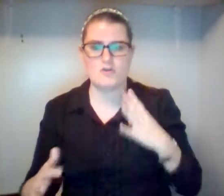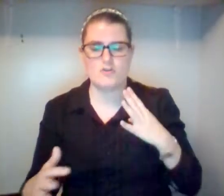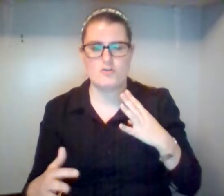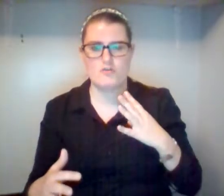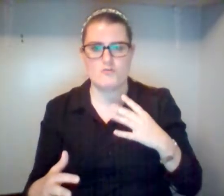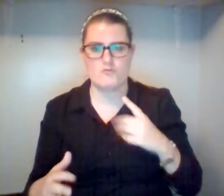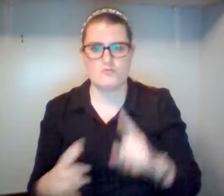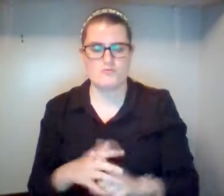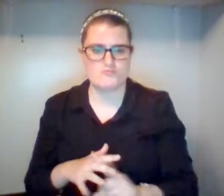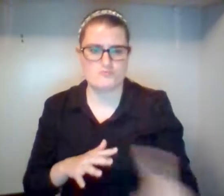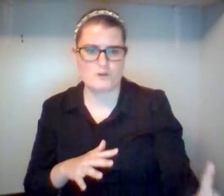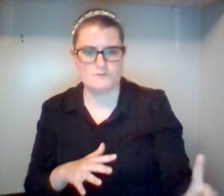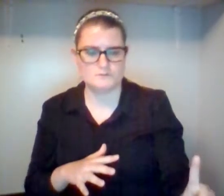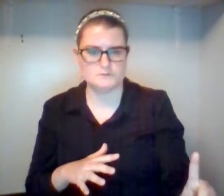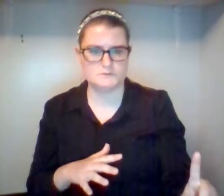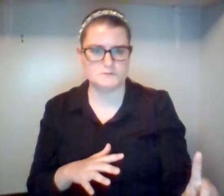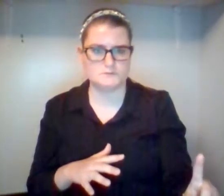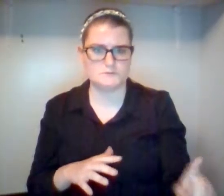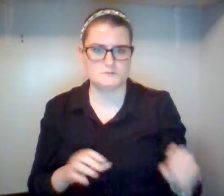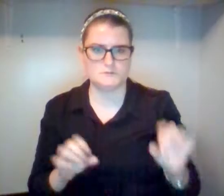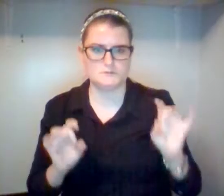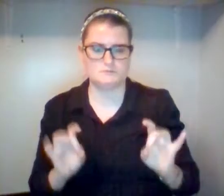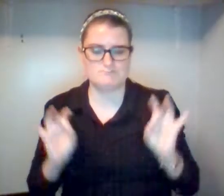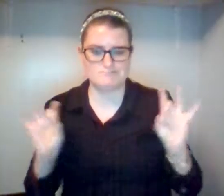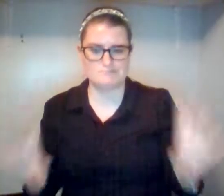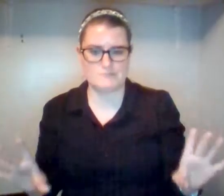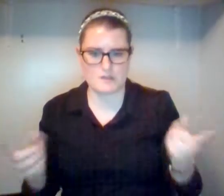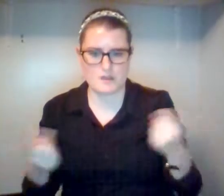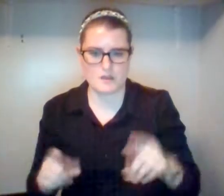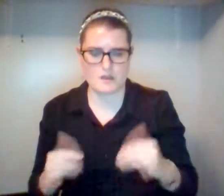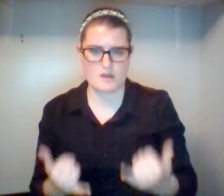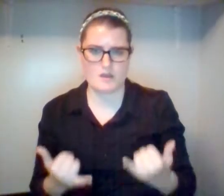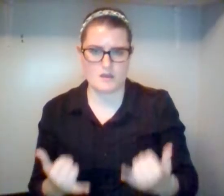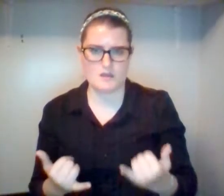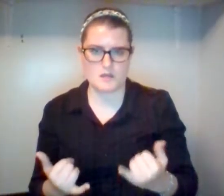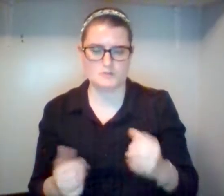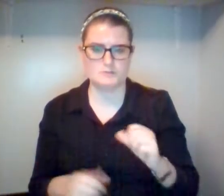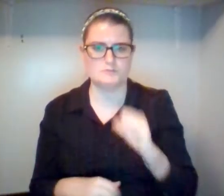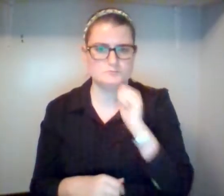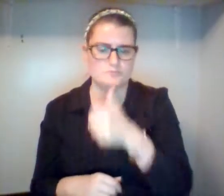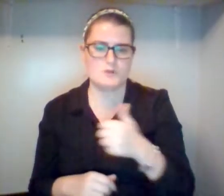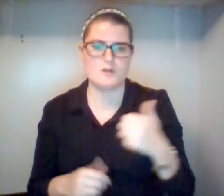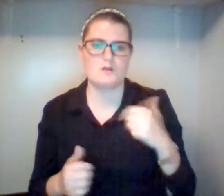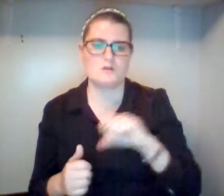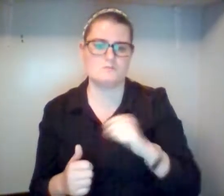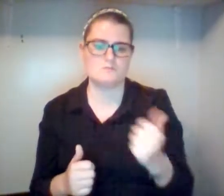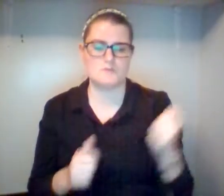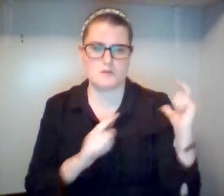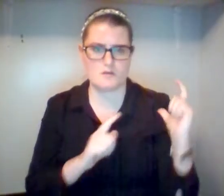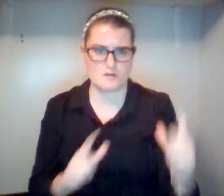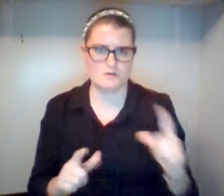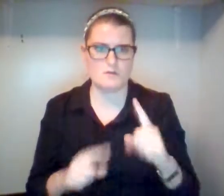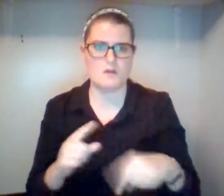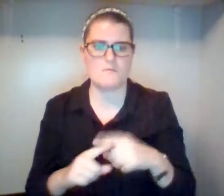explain on Monday. I'm your host, Tony Reiki. For more on this podcast, visit us at DesiringGod.org forward slash